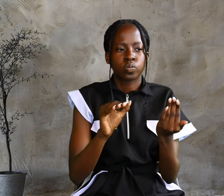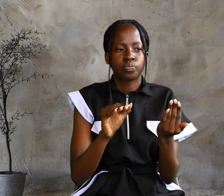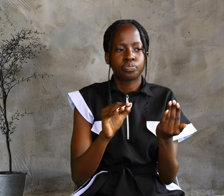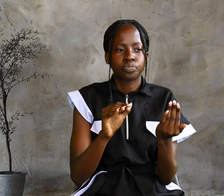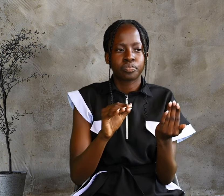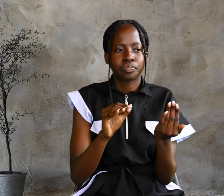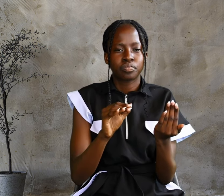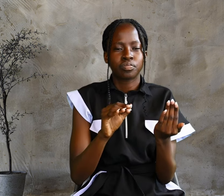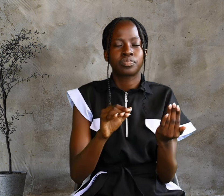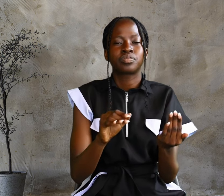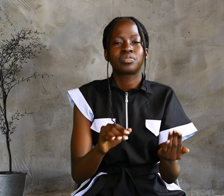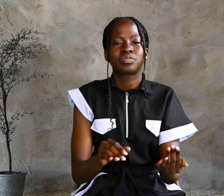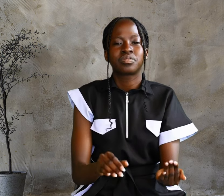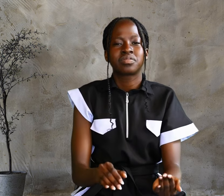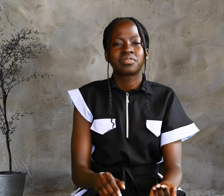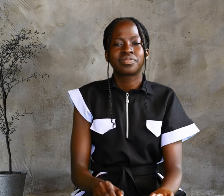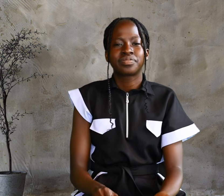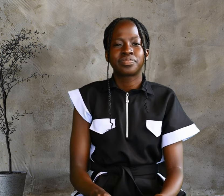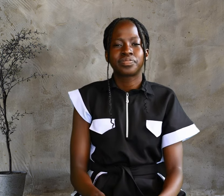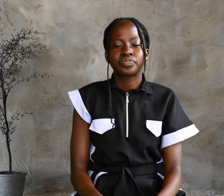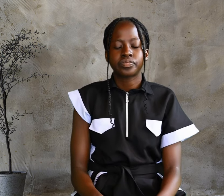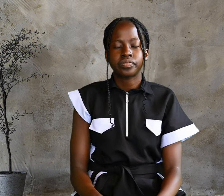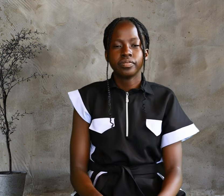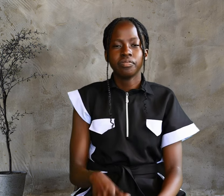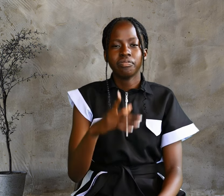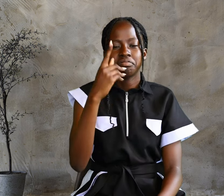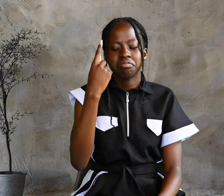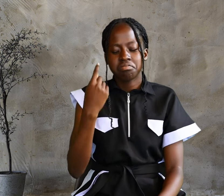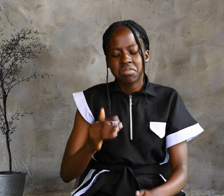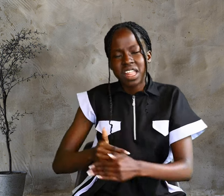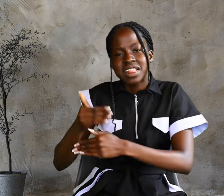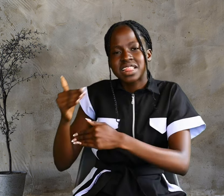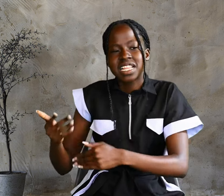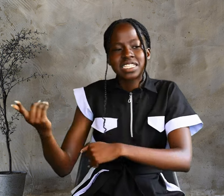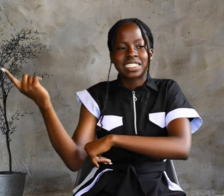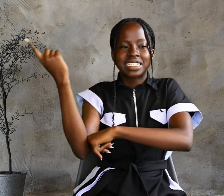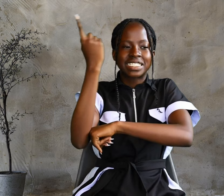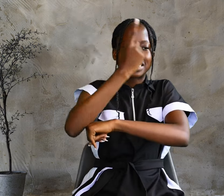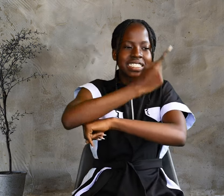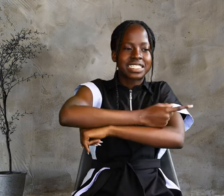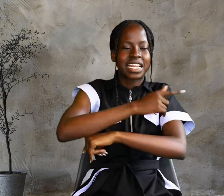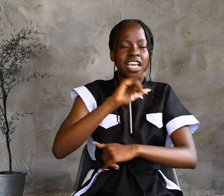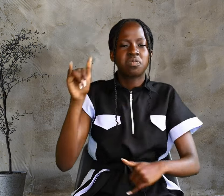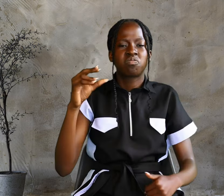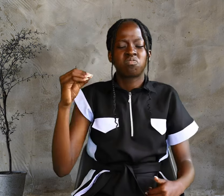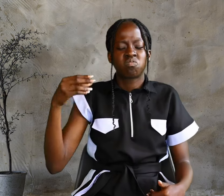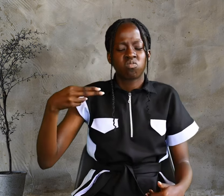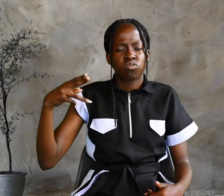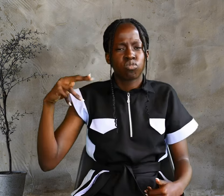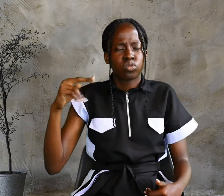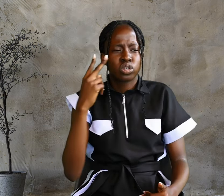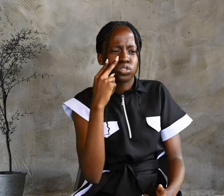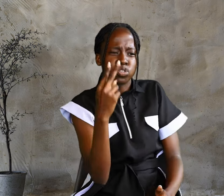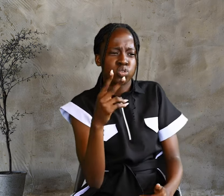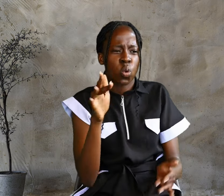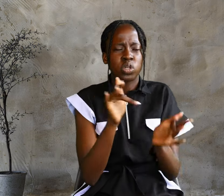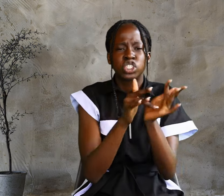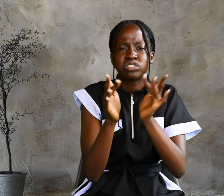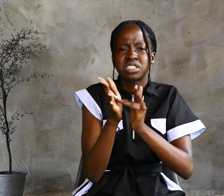John testifies about Jesus. The next day, John saw Jesus